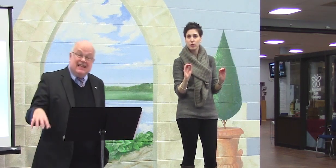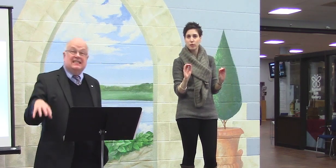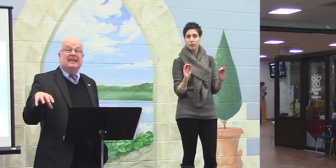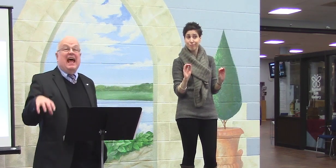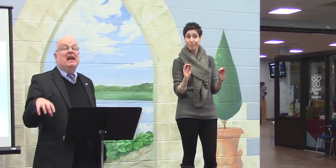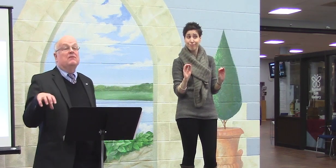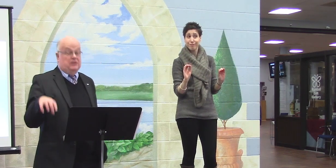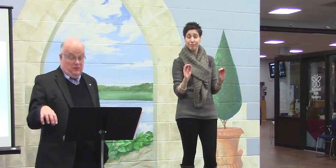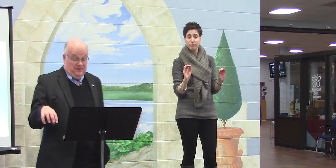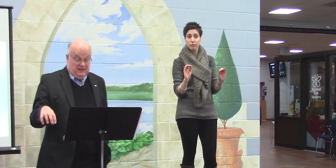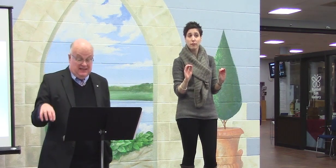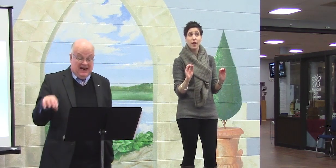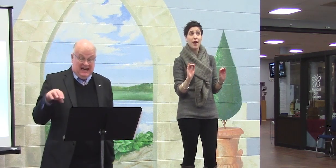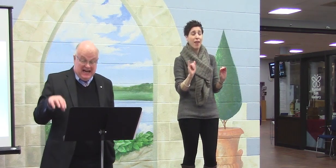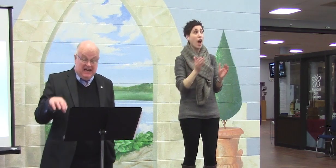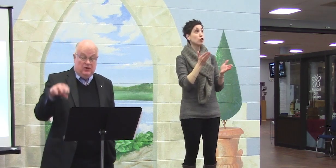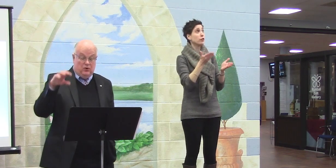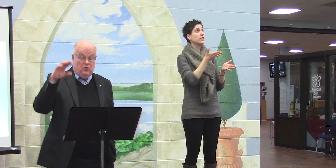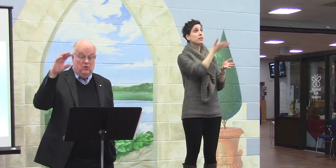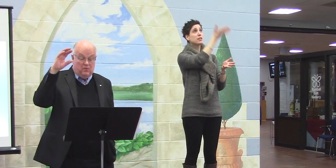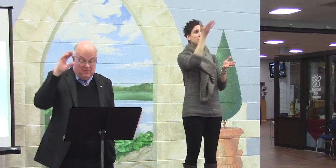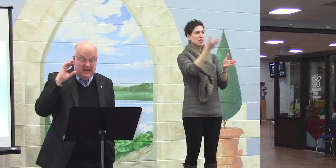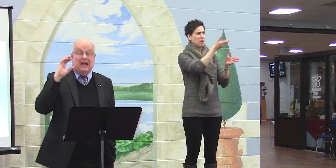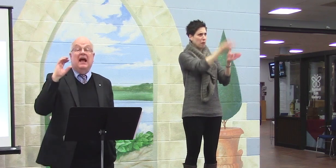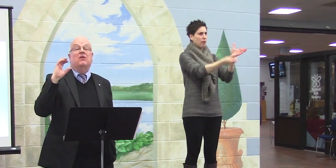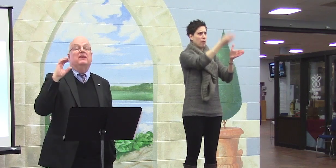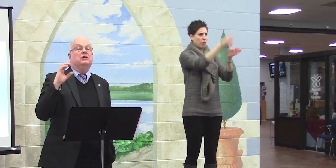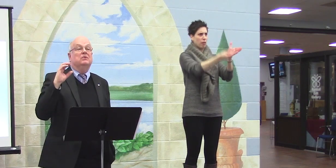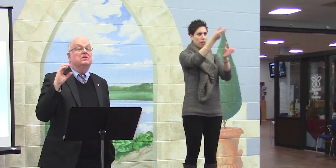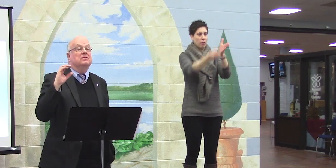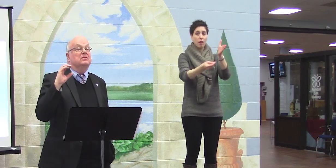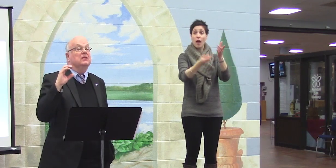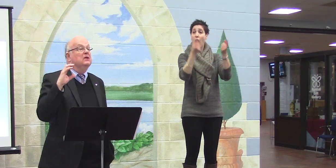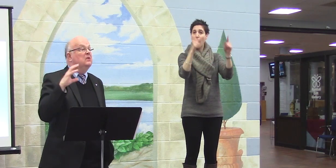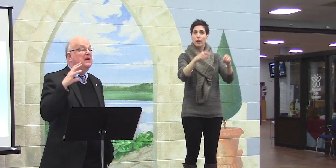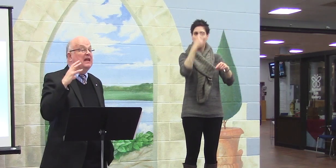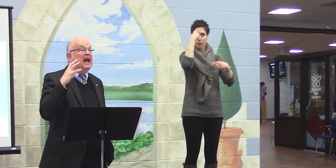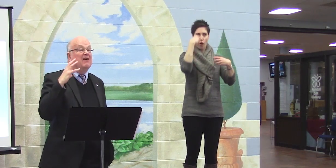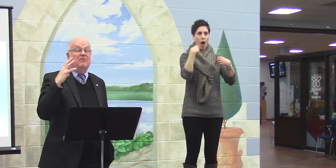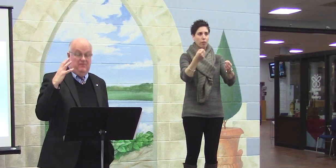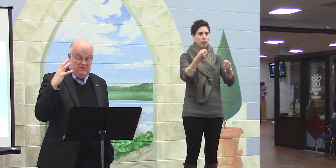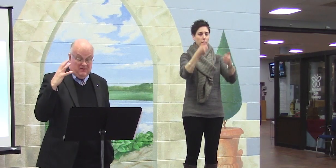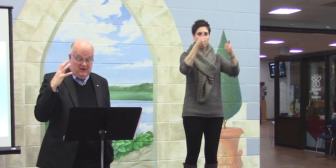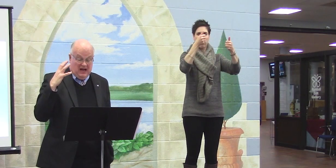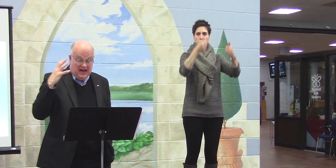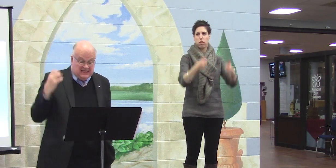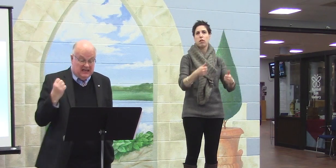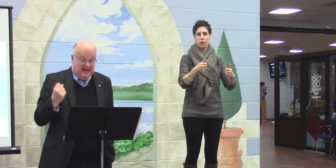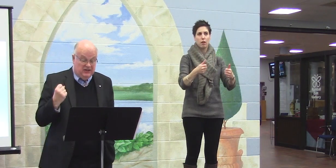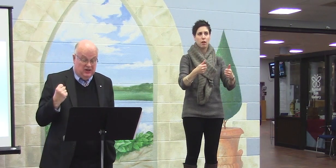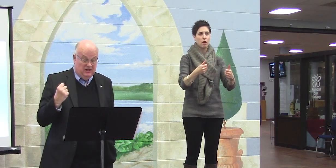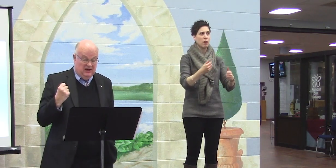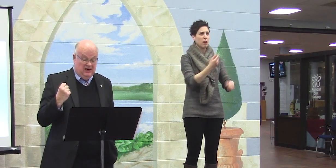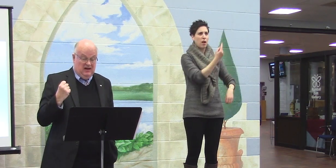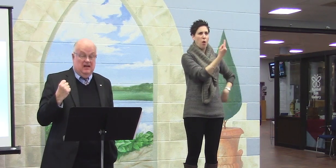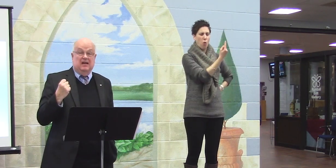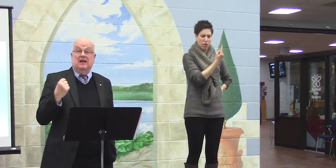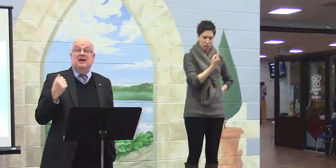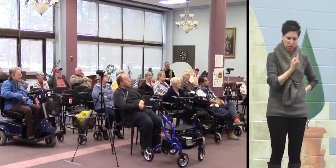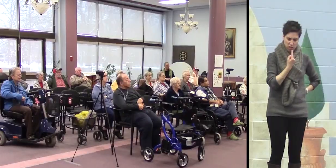This lack of services can lead to mental health issues. We can have isolation,